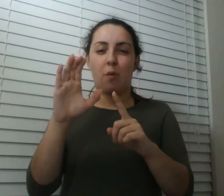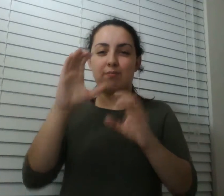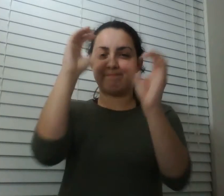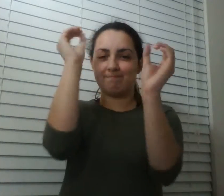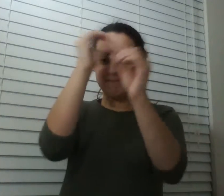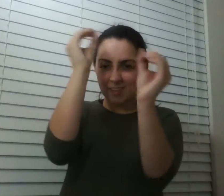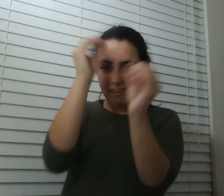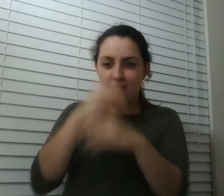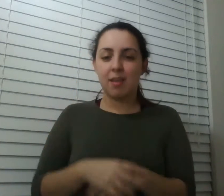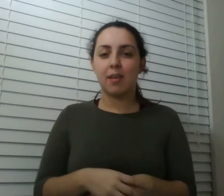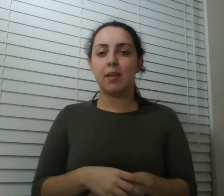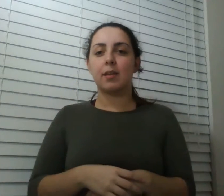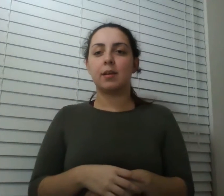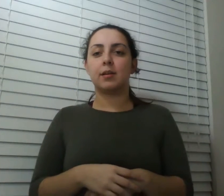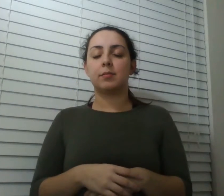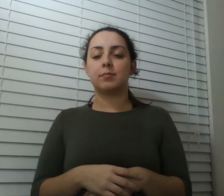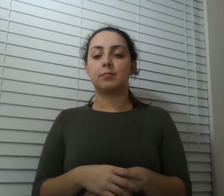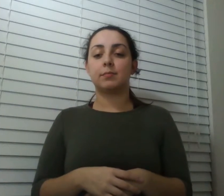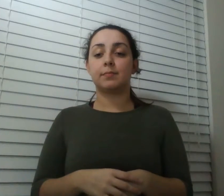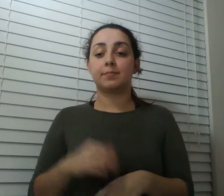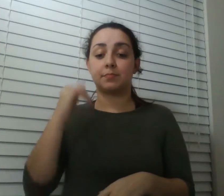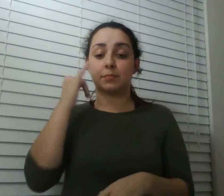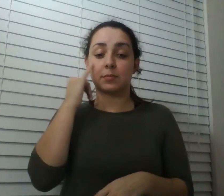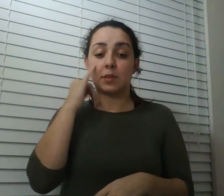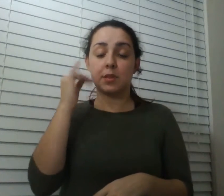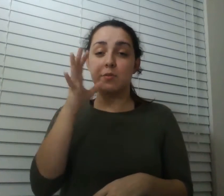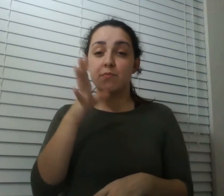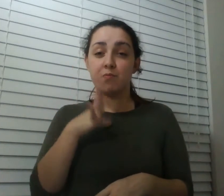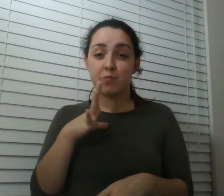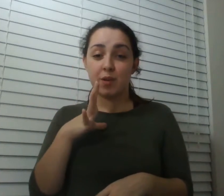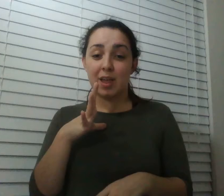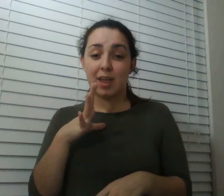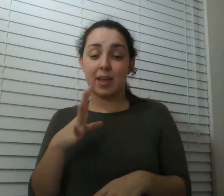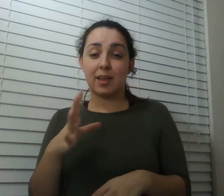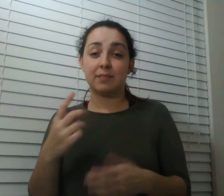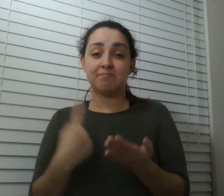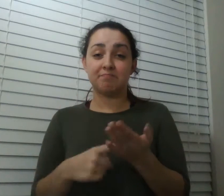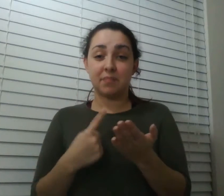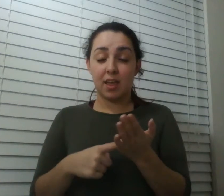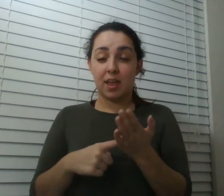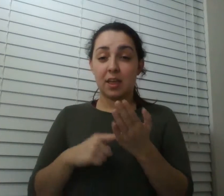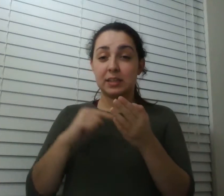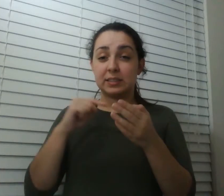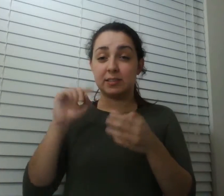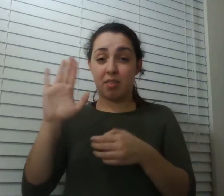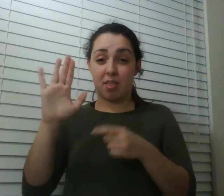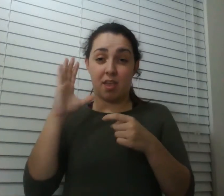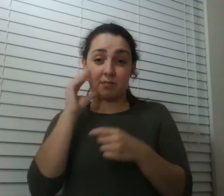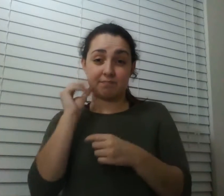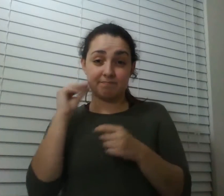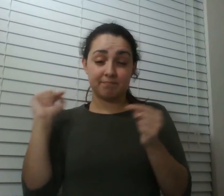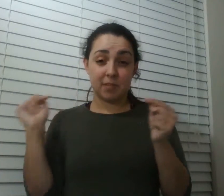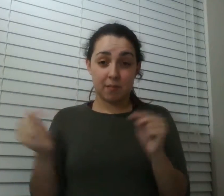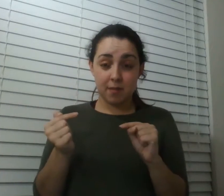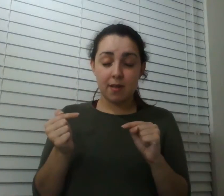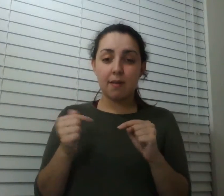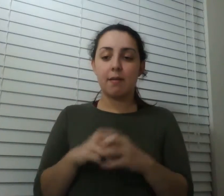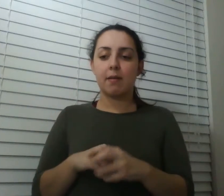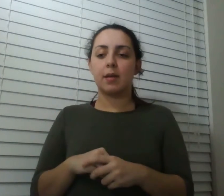you hear women talk about the pain of childbirth hello my name is sarah i'm in sacramento california we ask people to submit theirs through the radio lab app